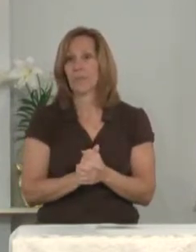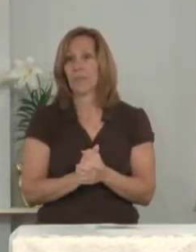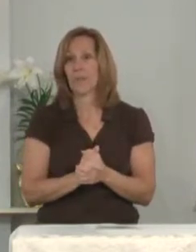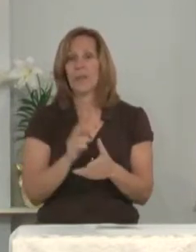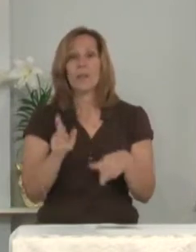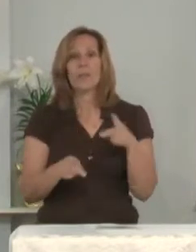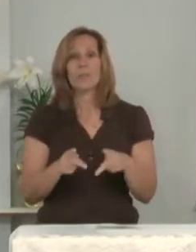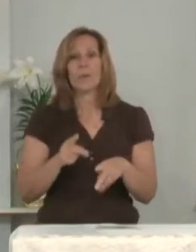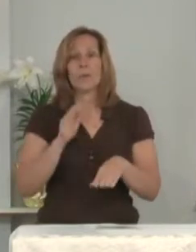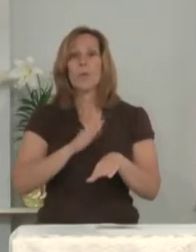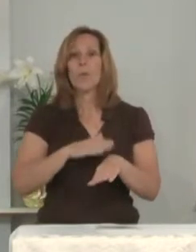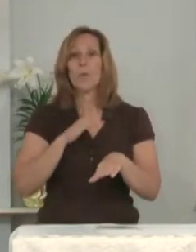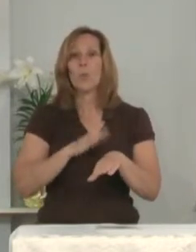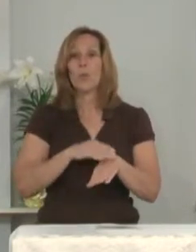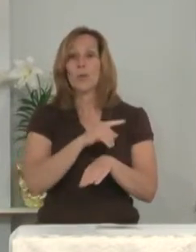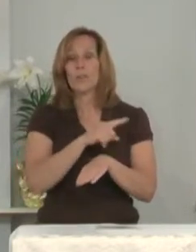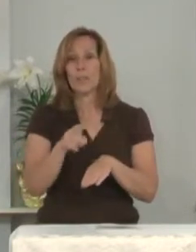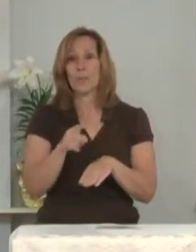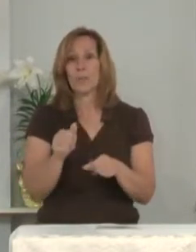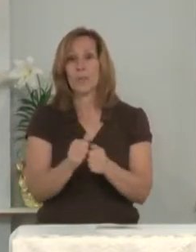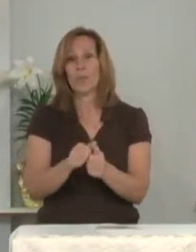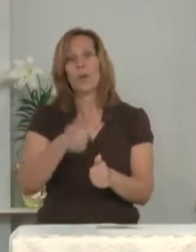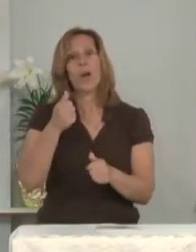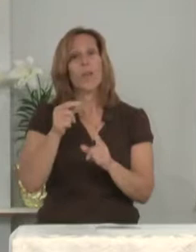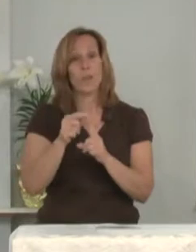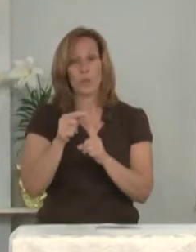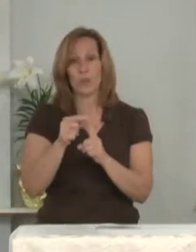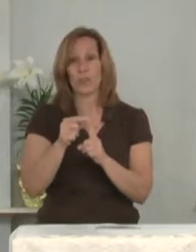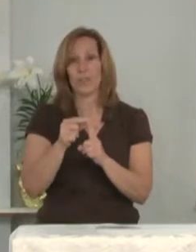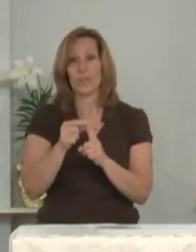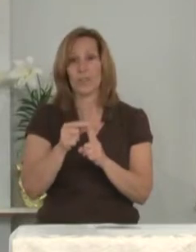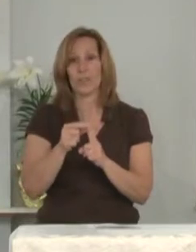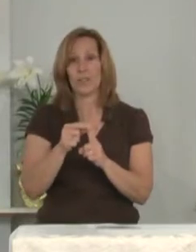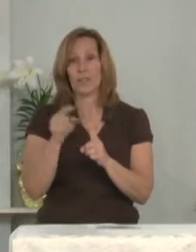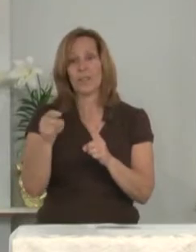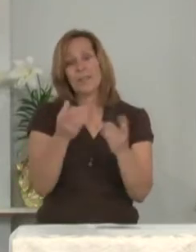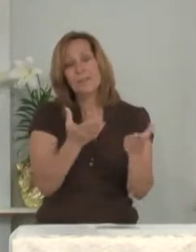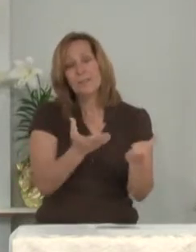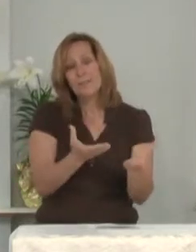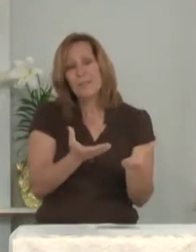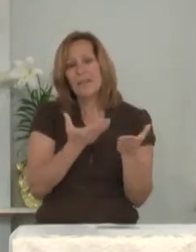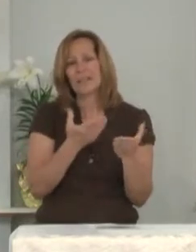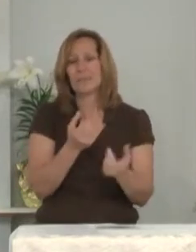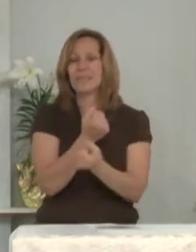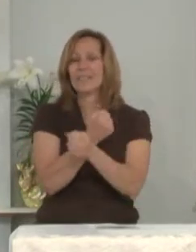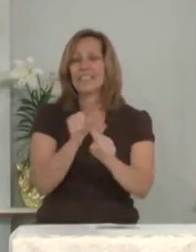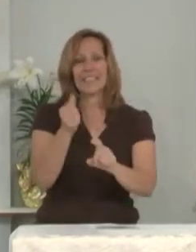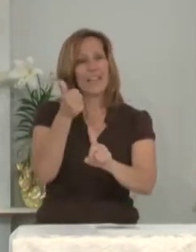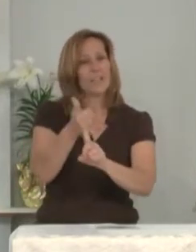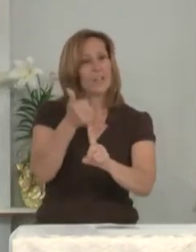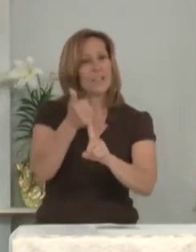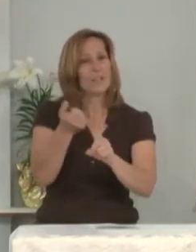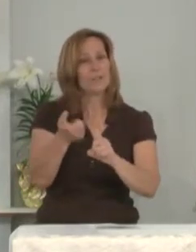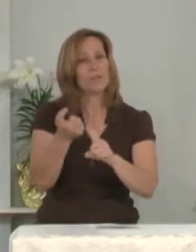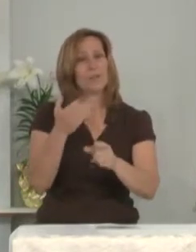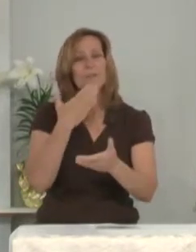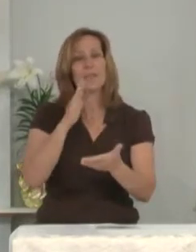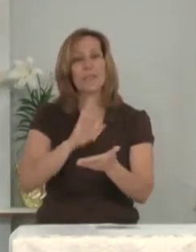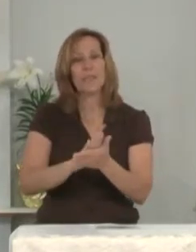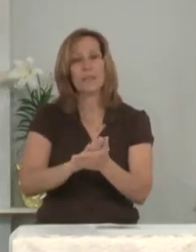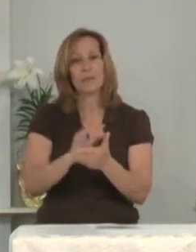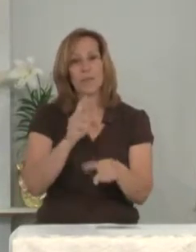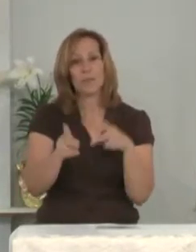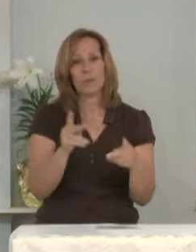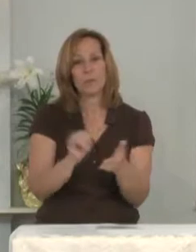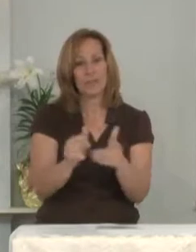People warned them with many other words. He begged them, save yourselves from the evil of the